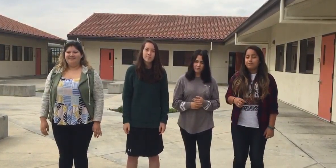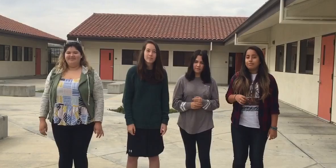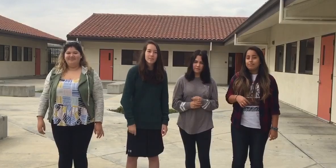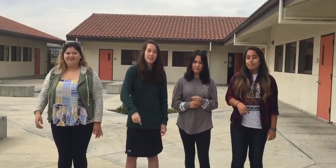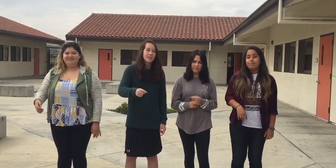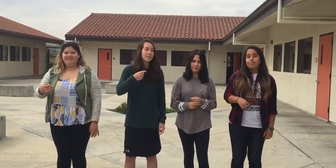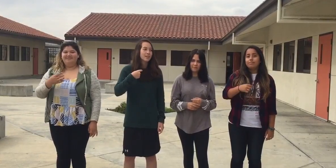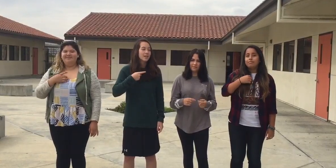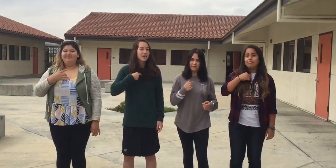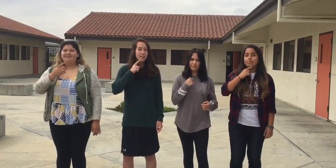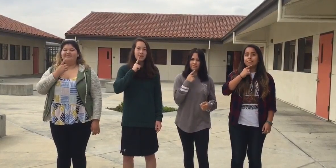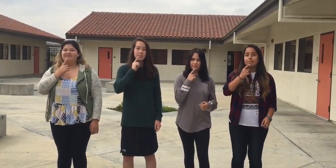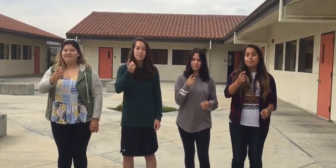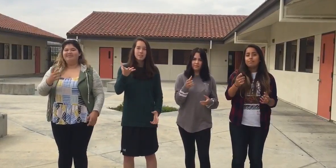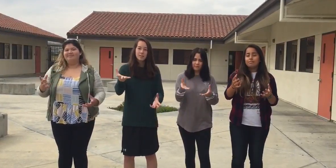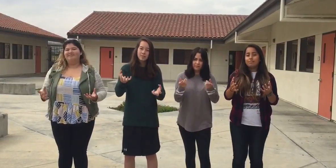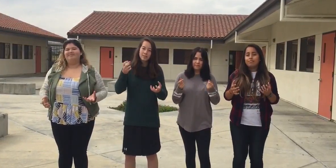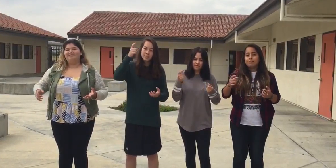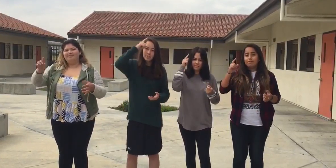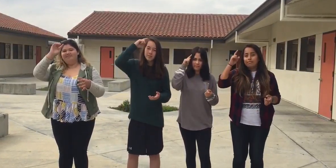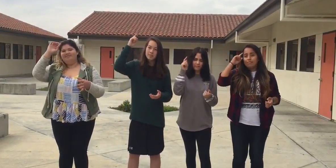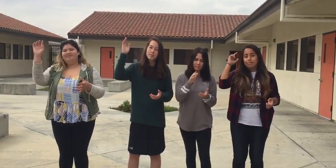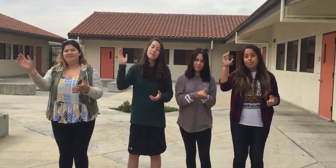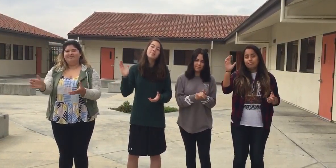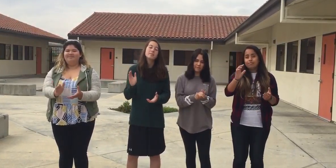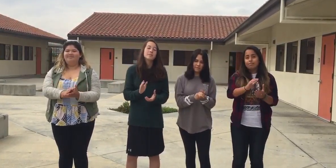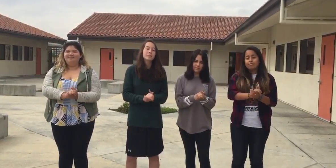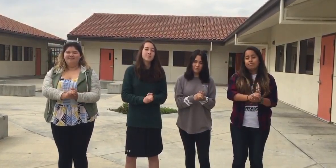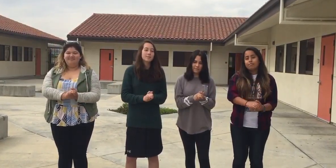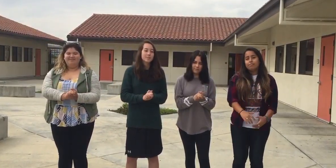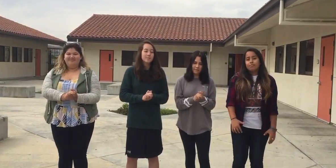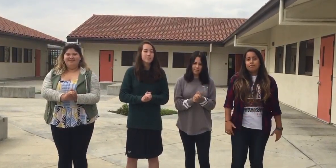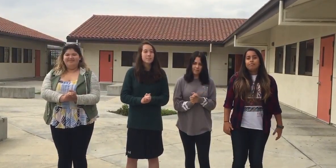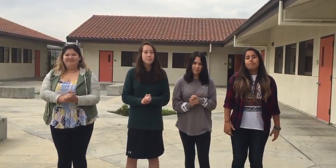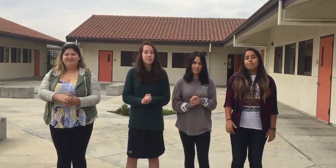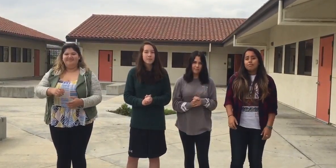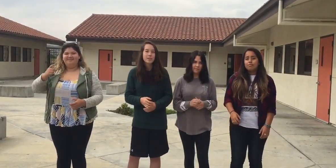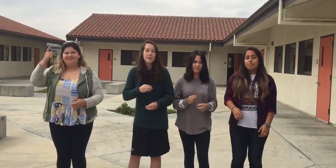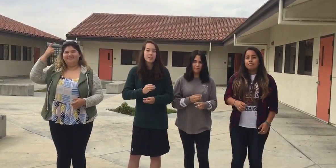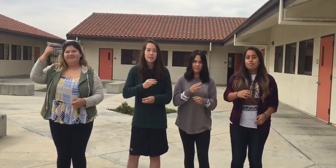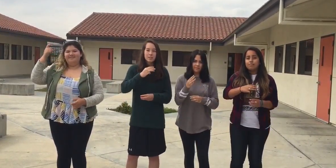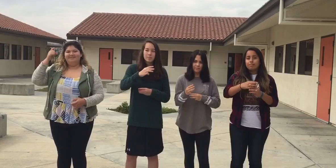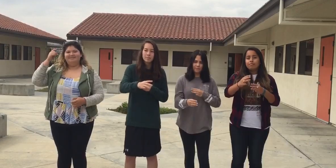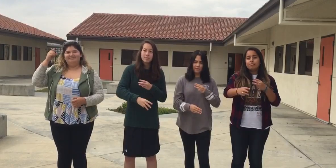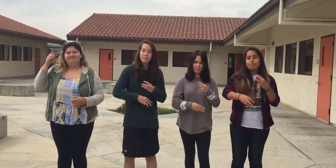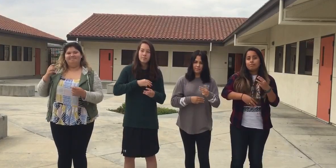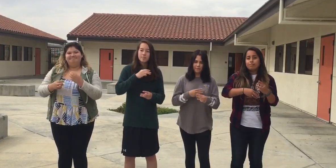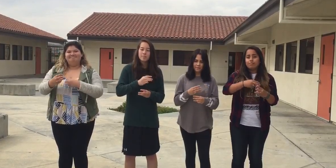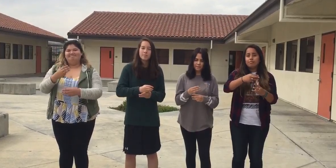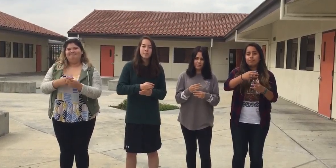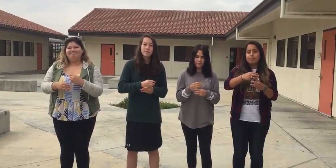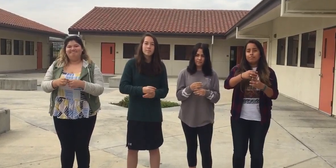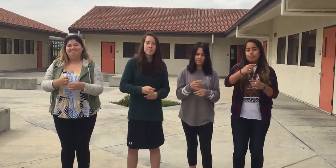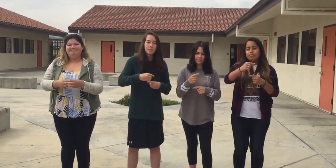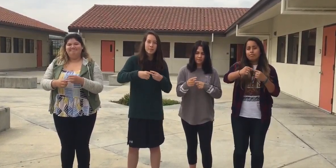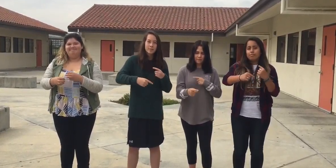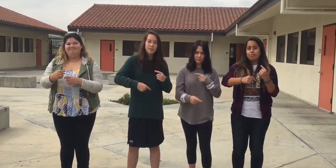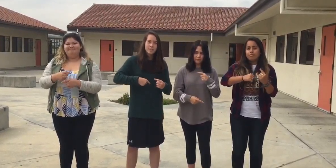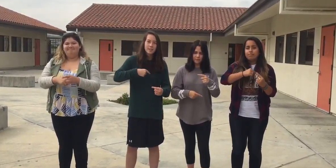Cause everything is never as it seems I'd like to make